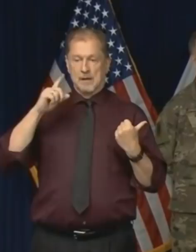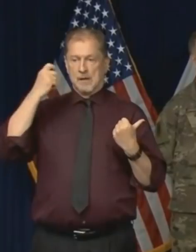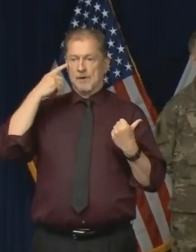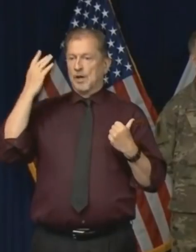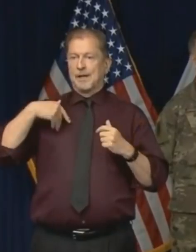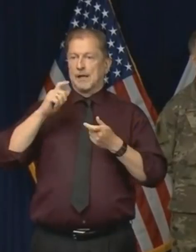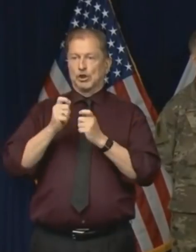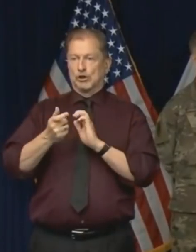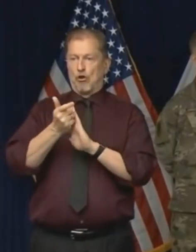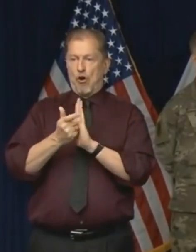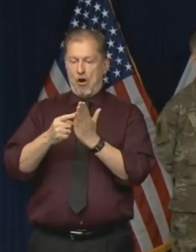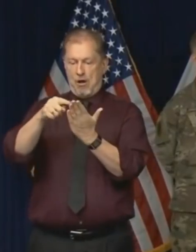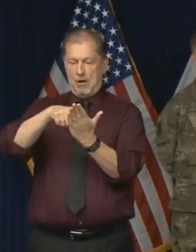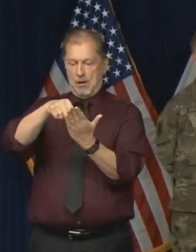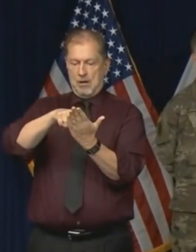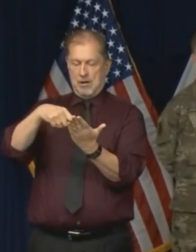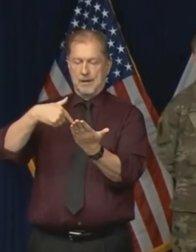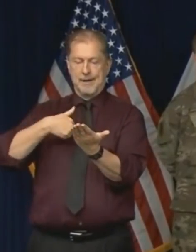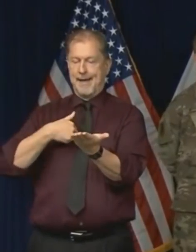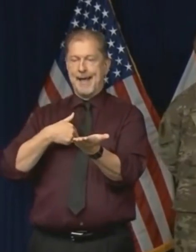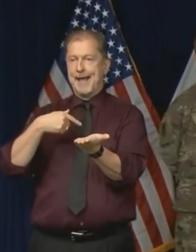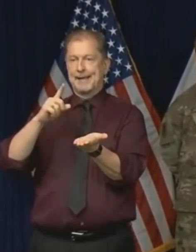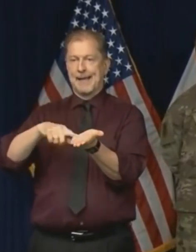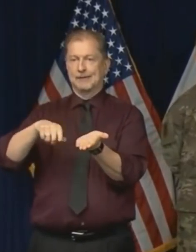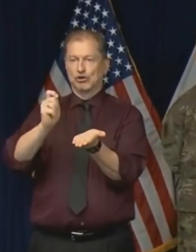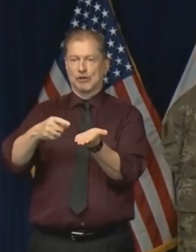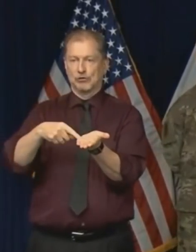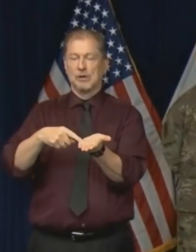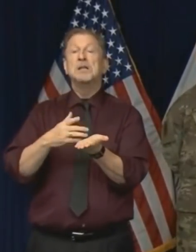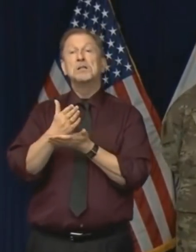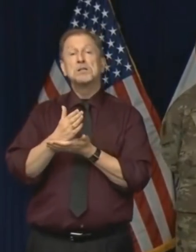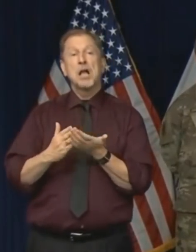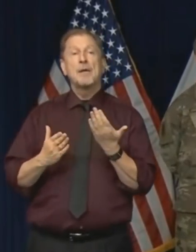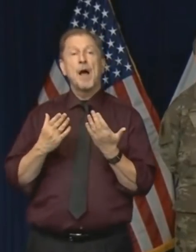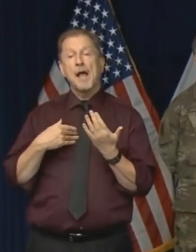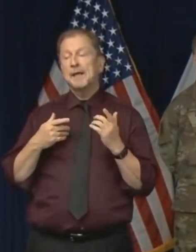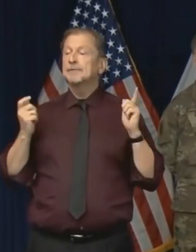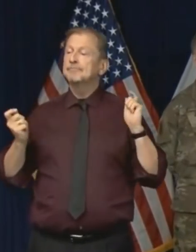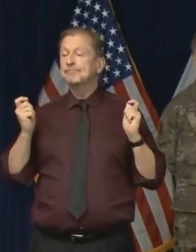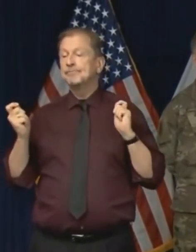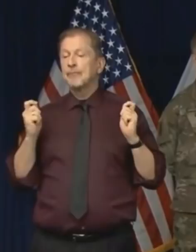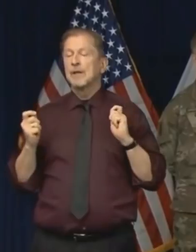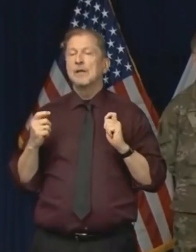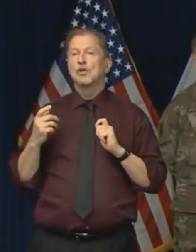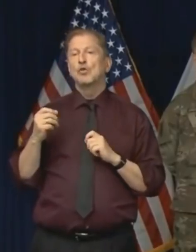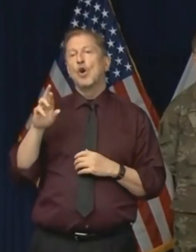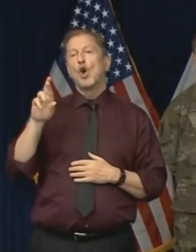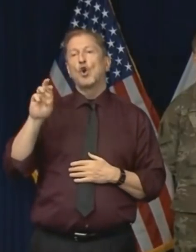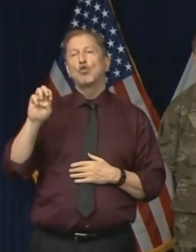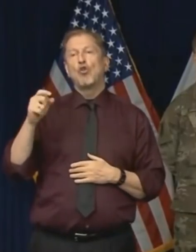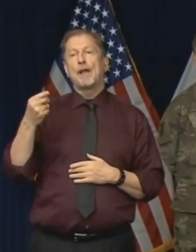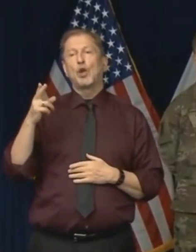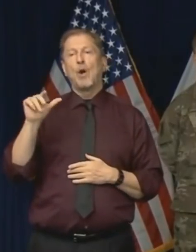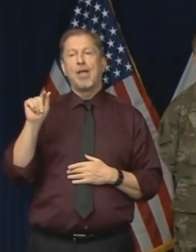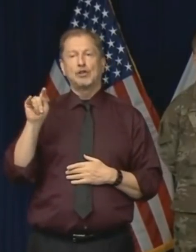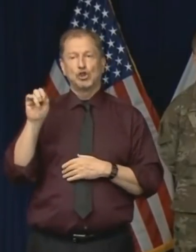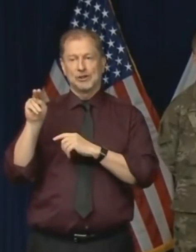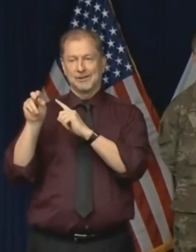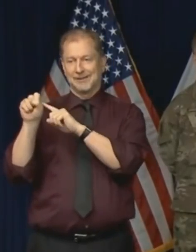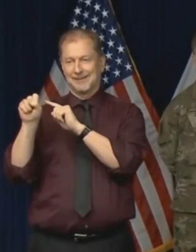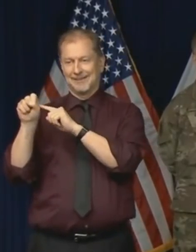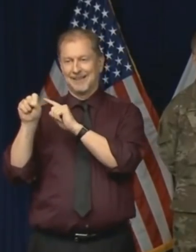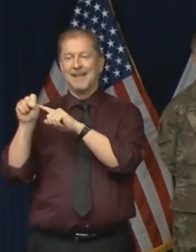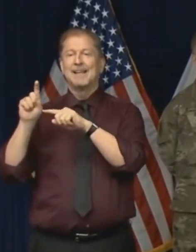laws that are in place. I have the ability by executive order to make adjustments to regulations and in an